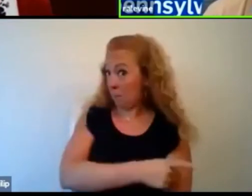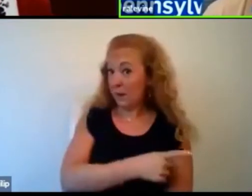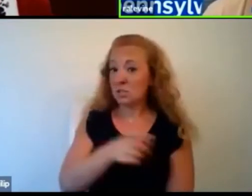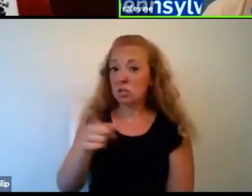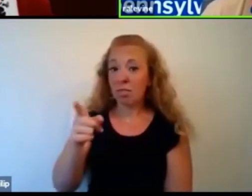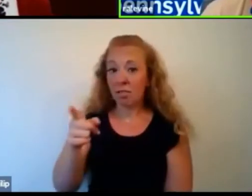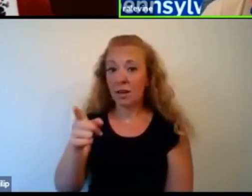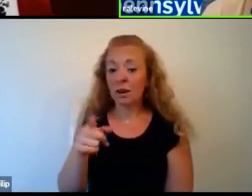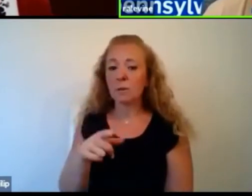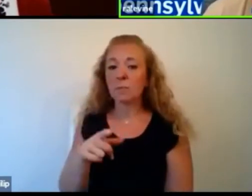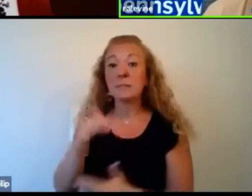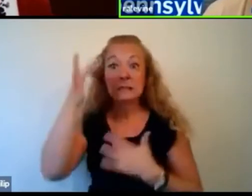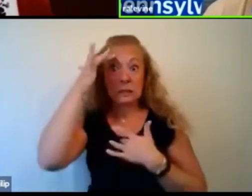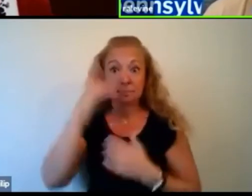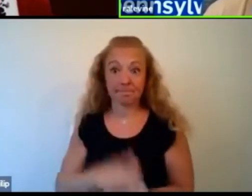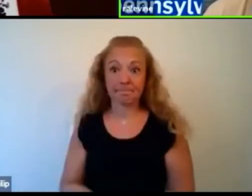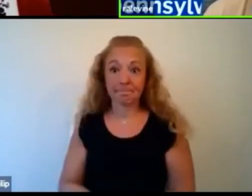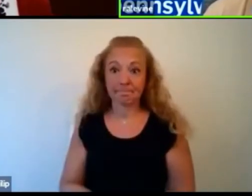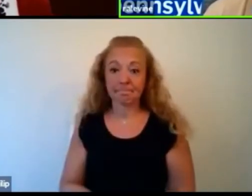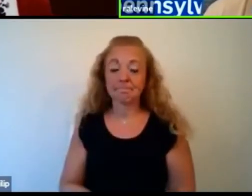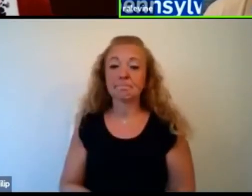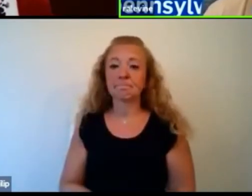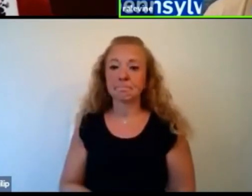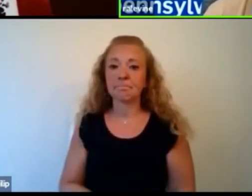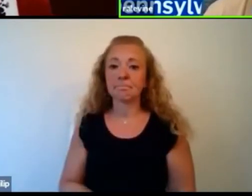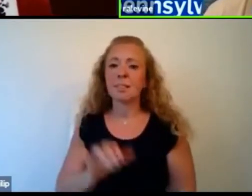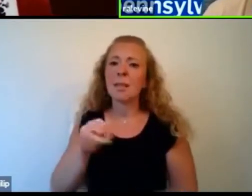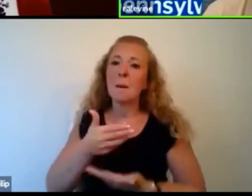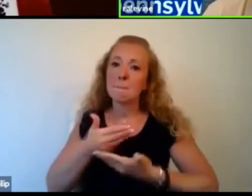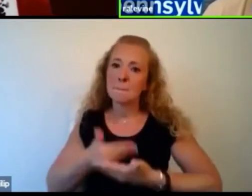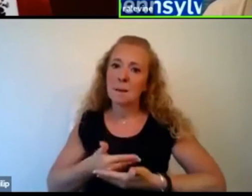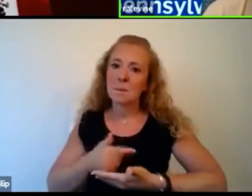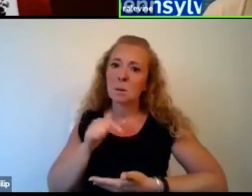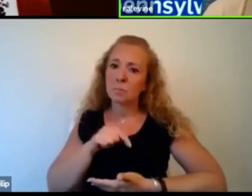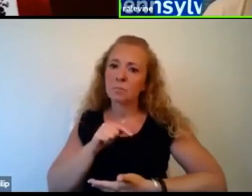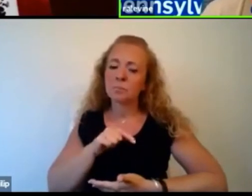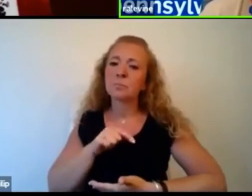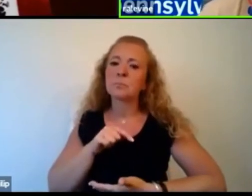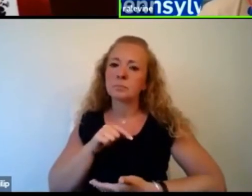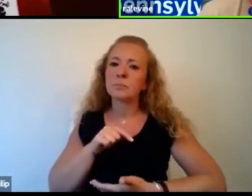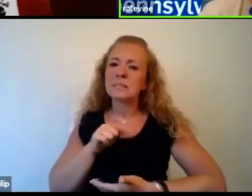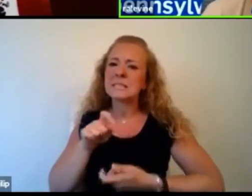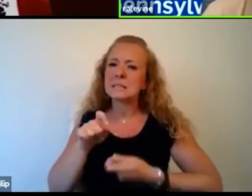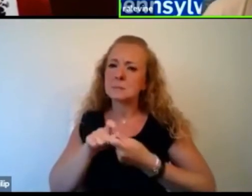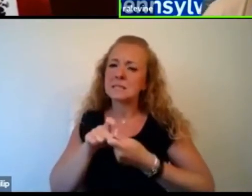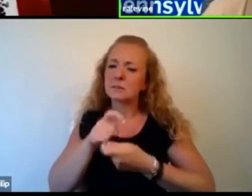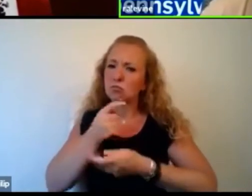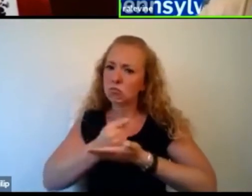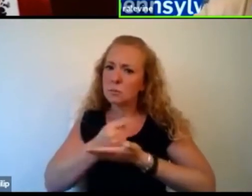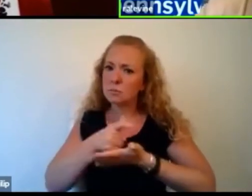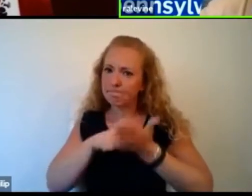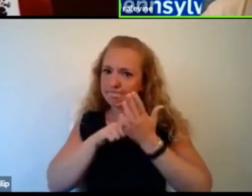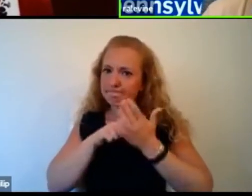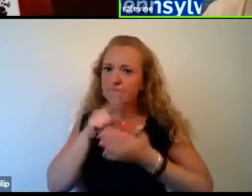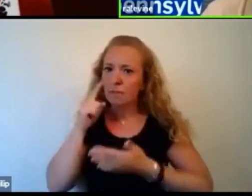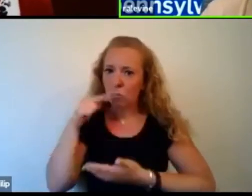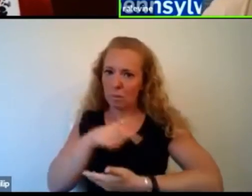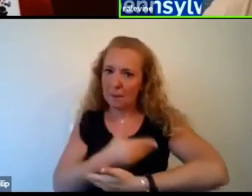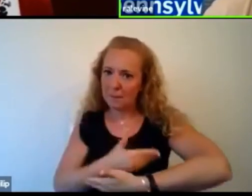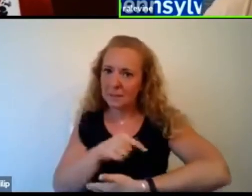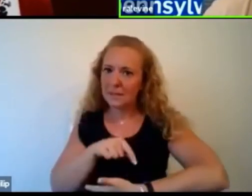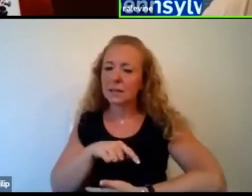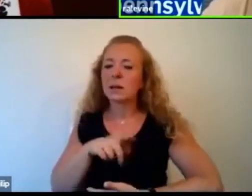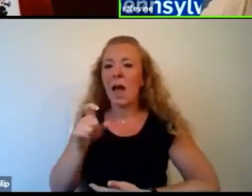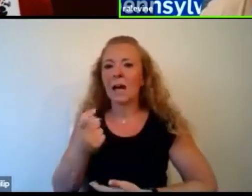got sick and, and that baby had to be, uh, had specific treatments that had to be done, had to be